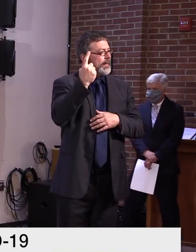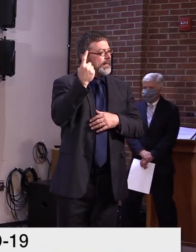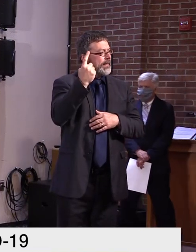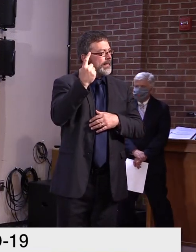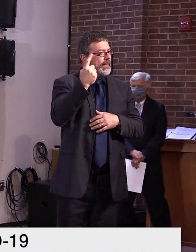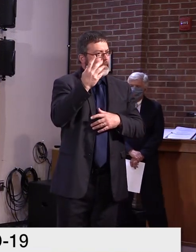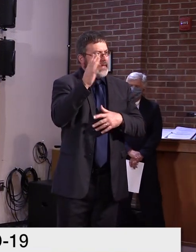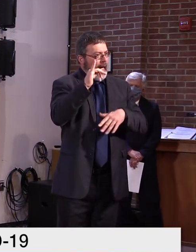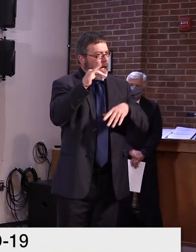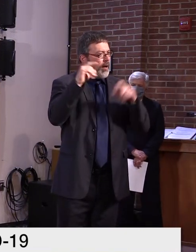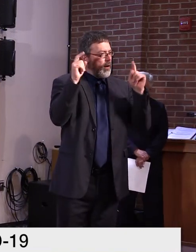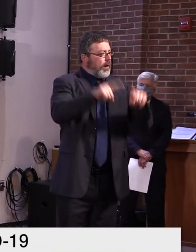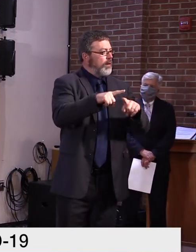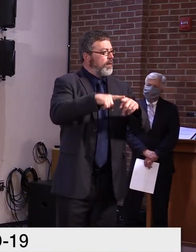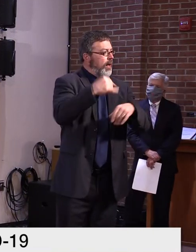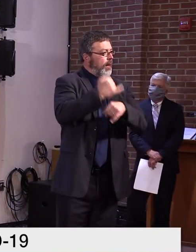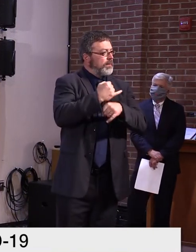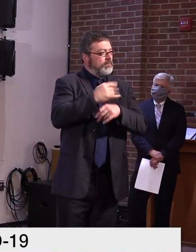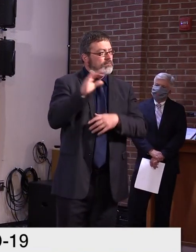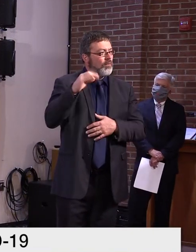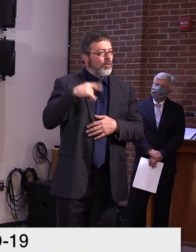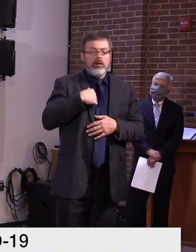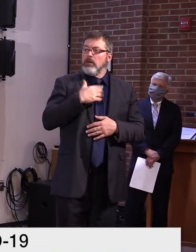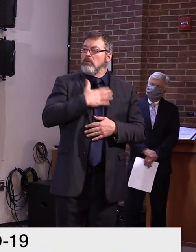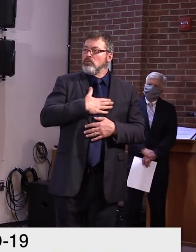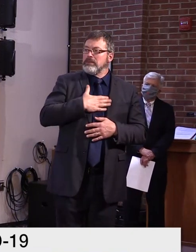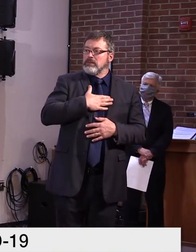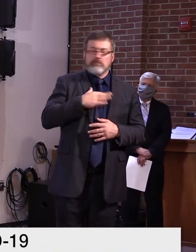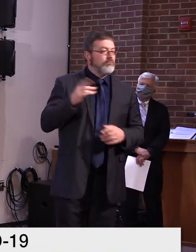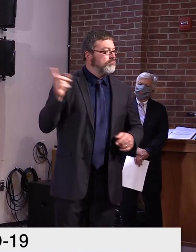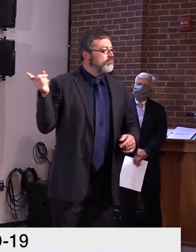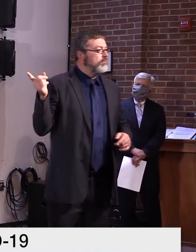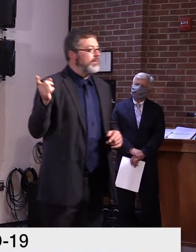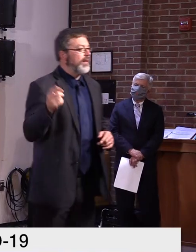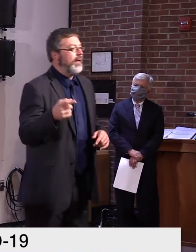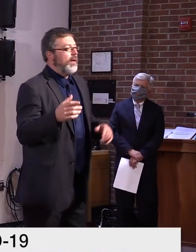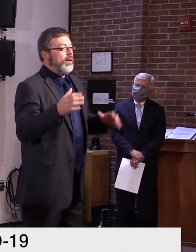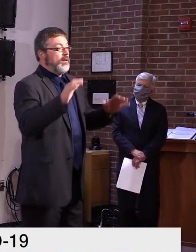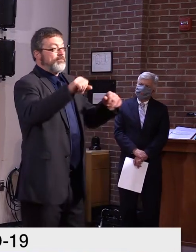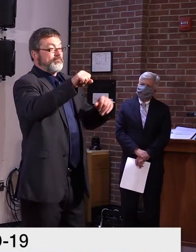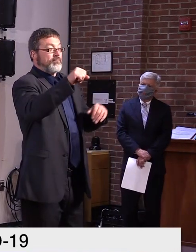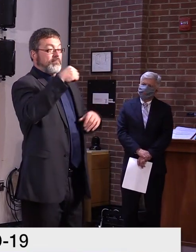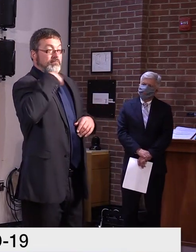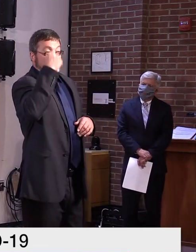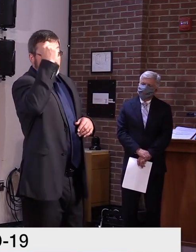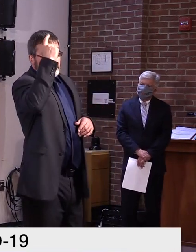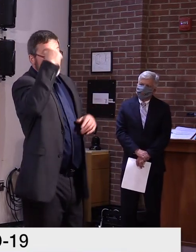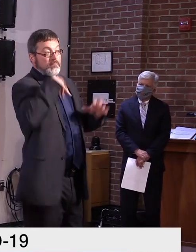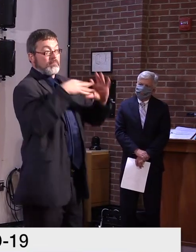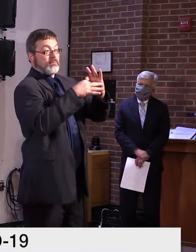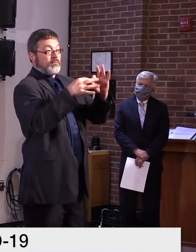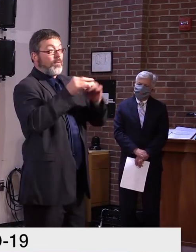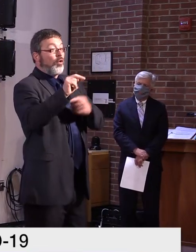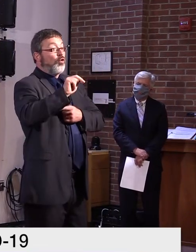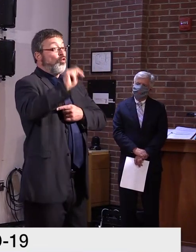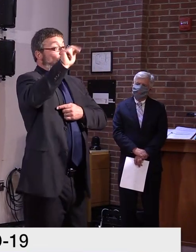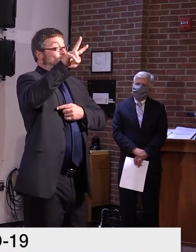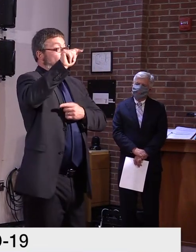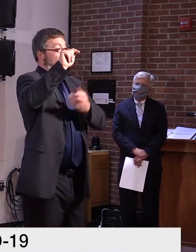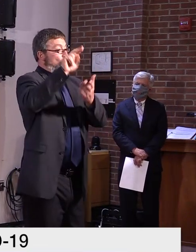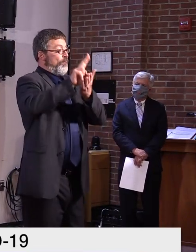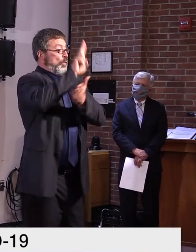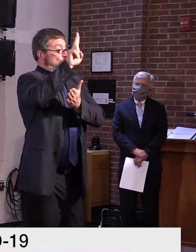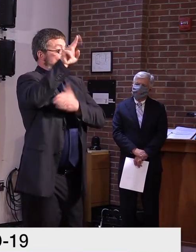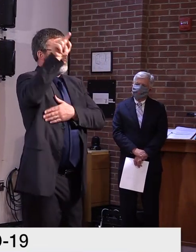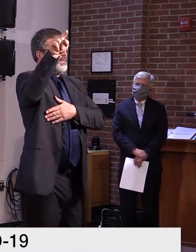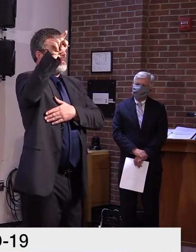And we did mention, and we did mention Northern Vermont University, if you remember two weeks ago, because they had zero cases, so it was easy to